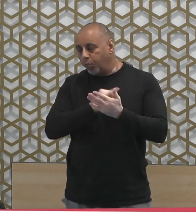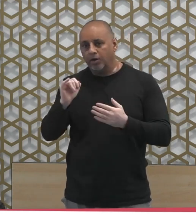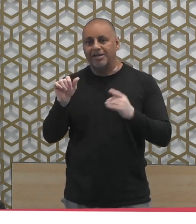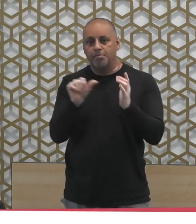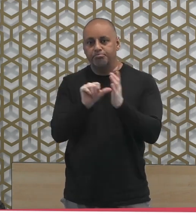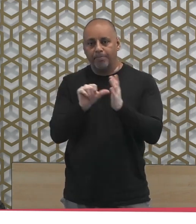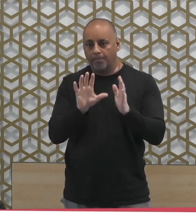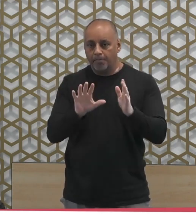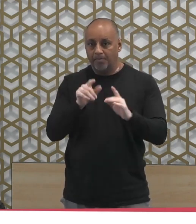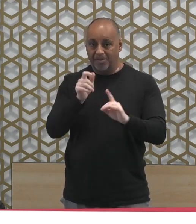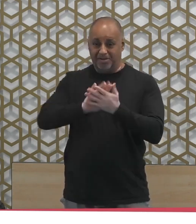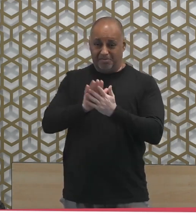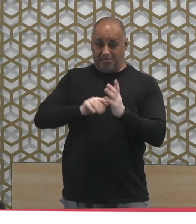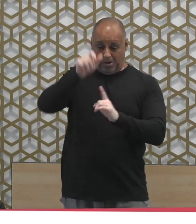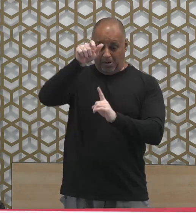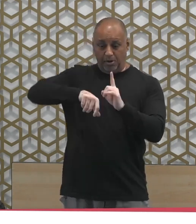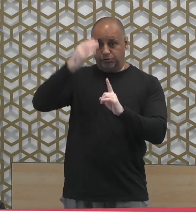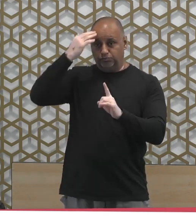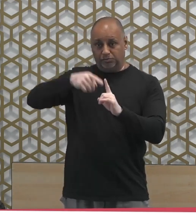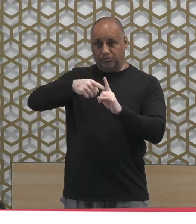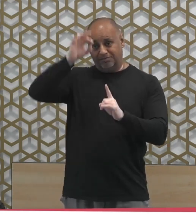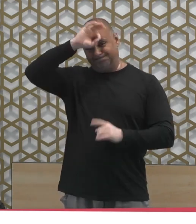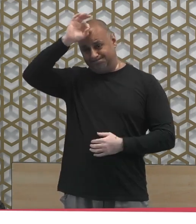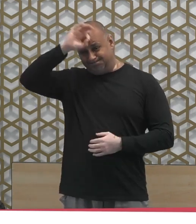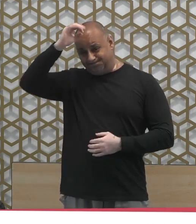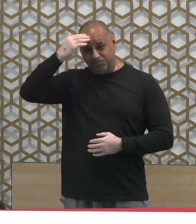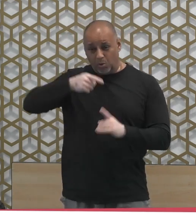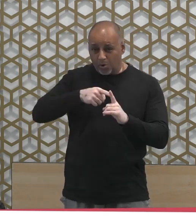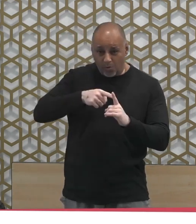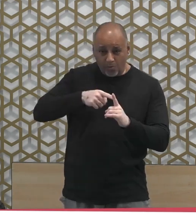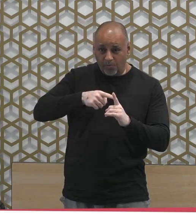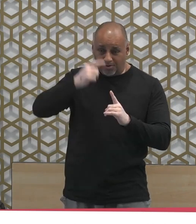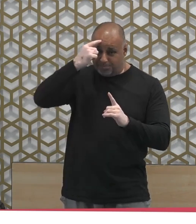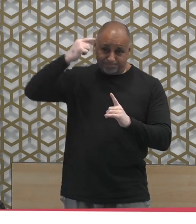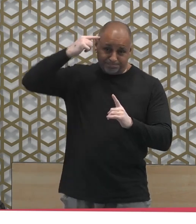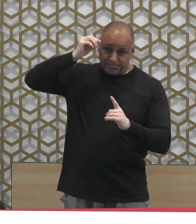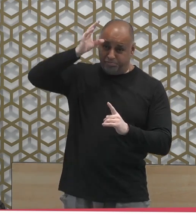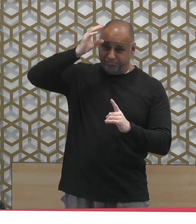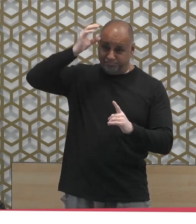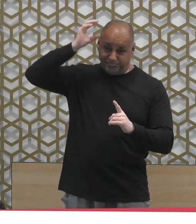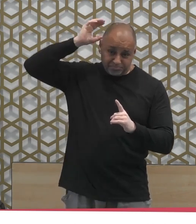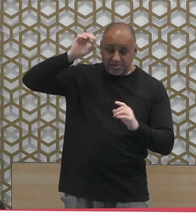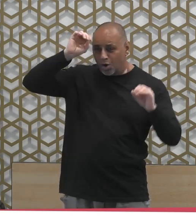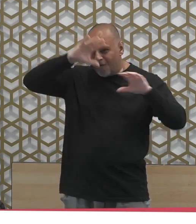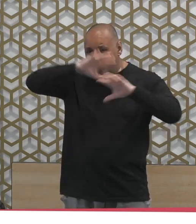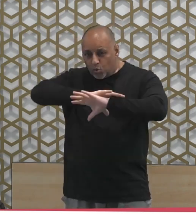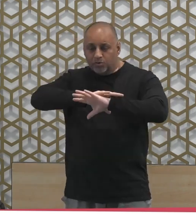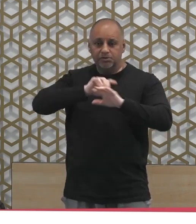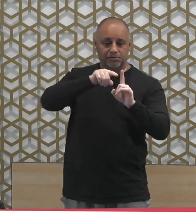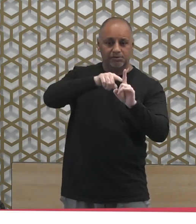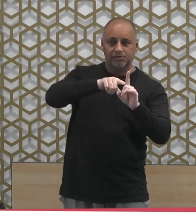that what they're engaging is good for them or bad for them they don't know they just full-heartedly go into a situation